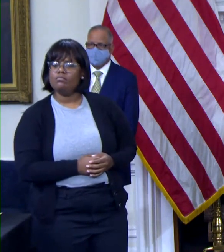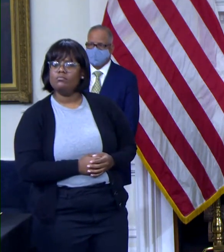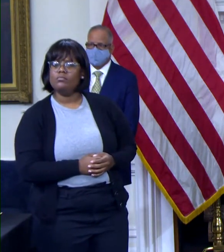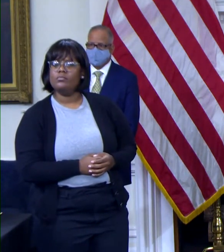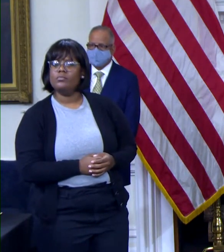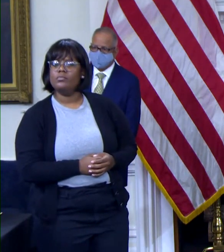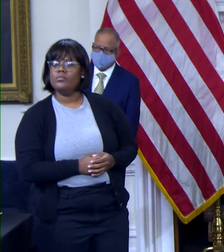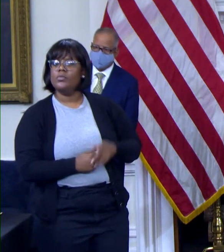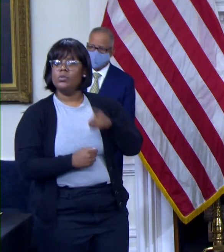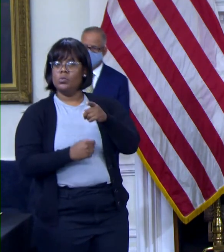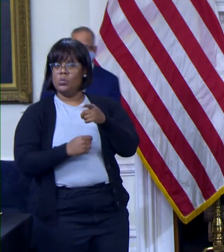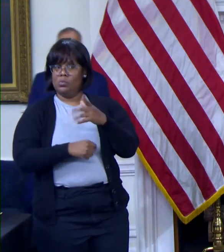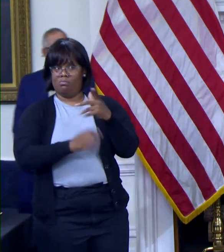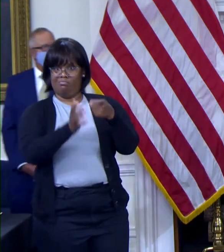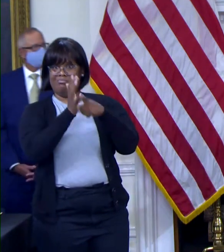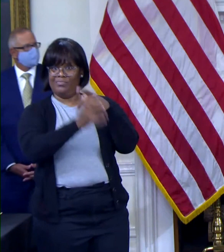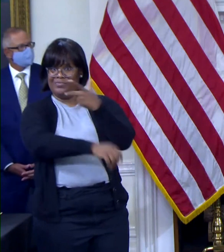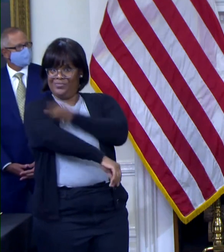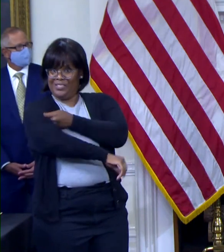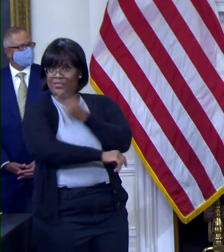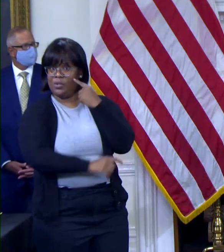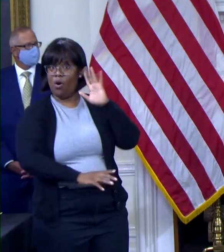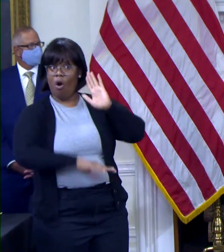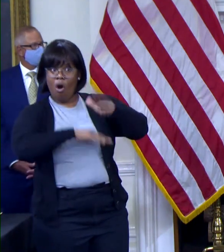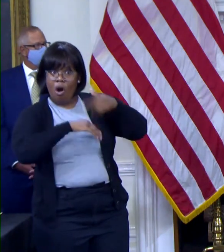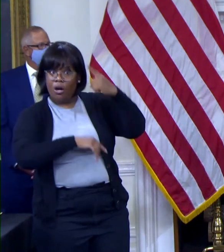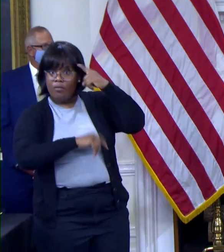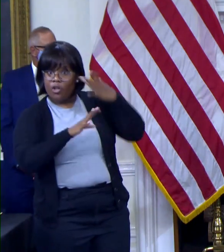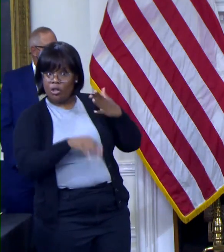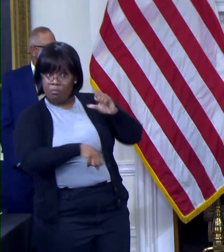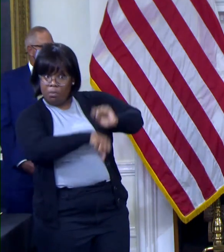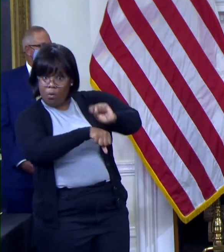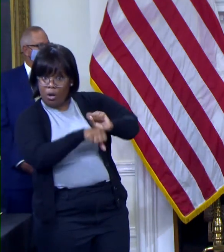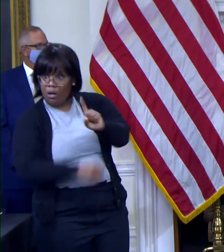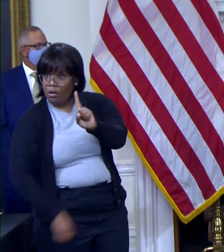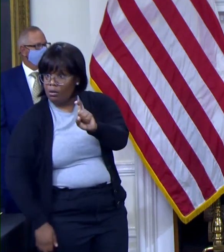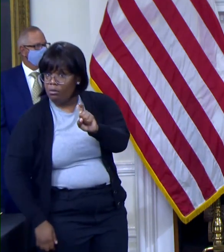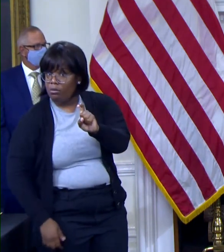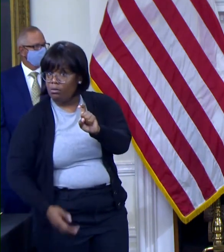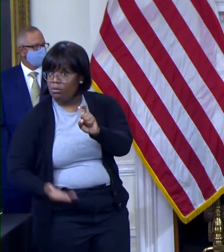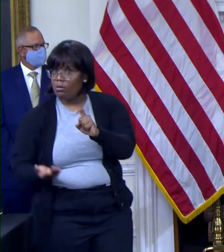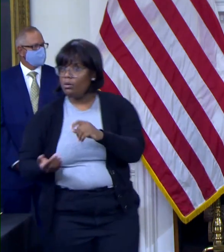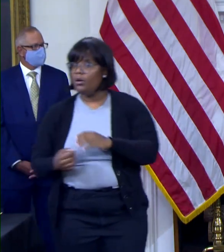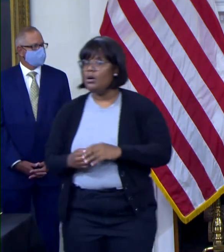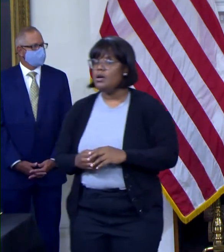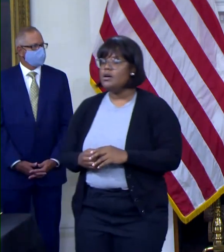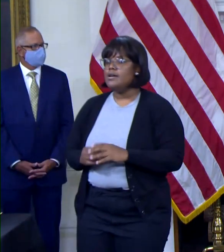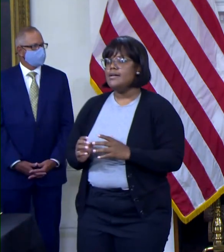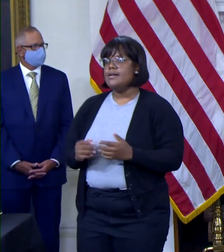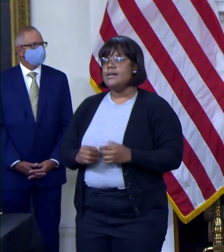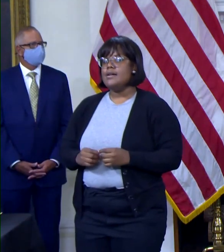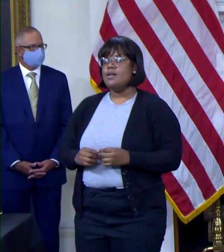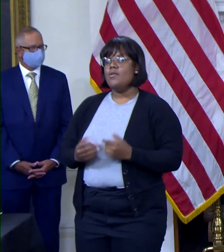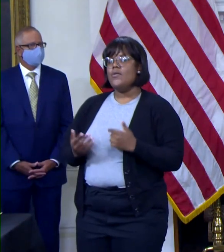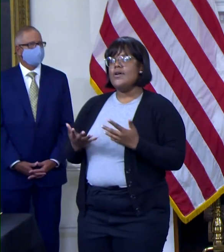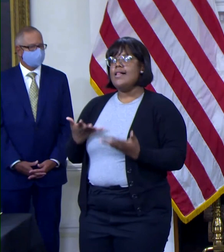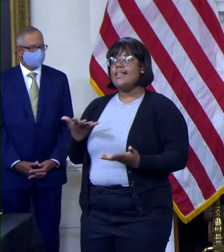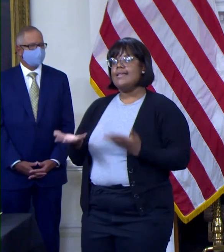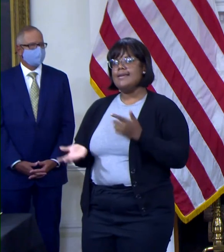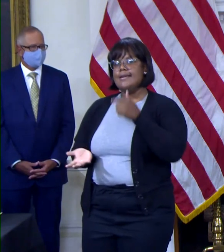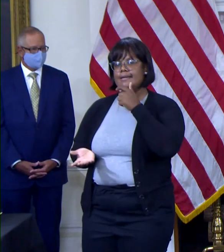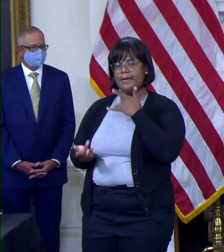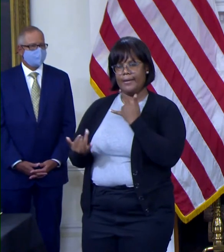full approval? We're not waiting for anything in particular. It's just, uh, you know, we're, we're taking measured steps as we see, uh,